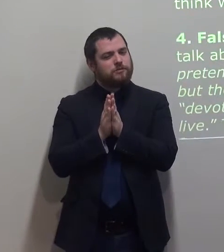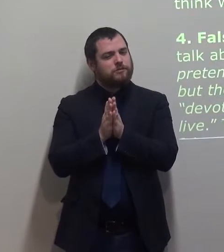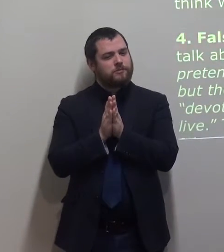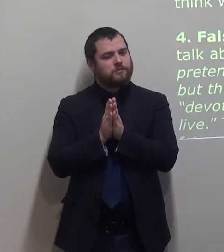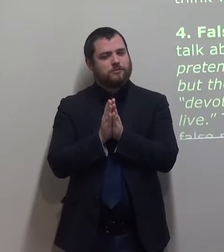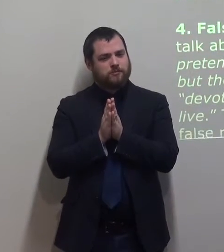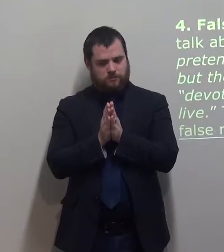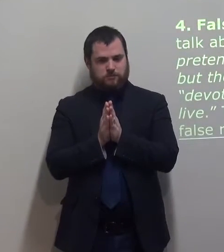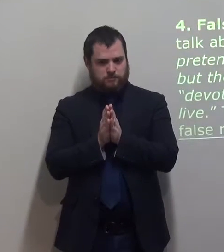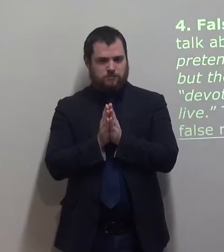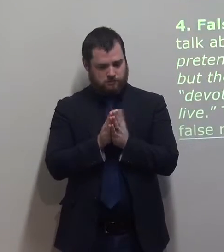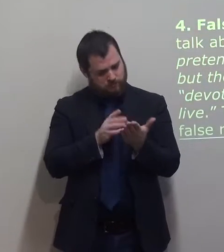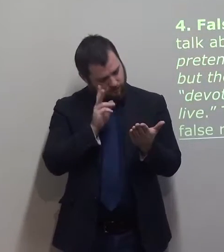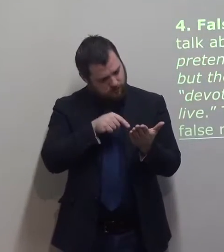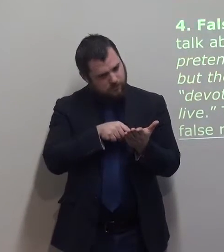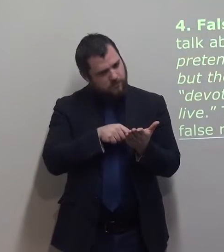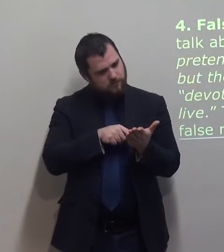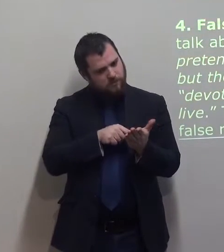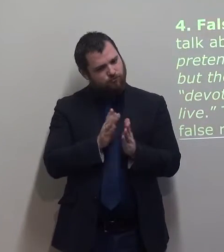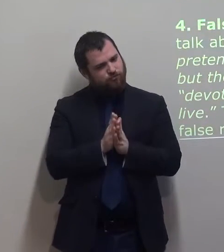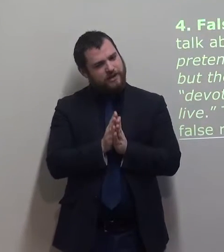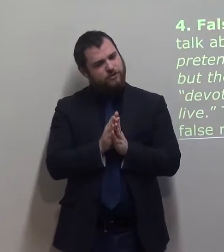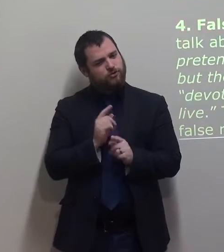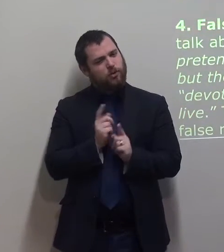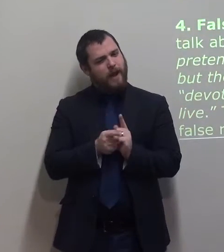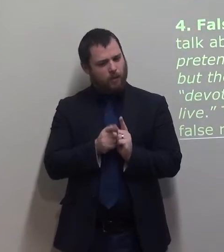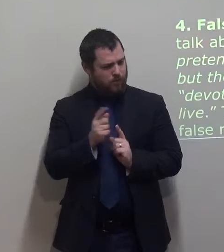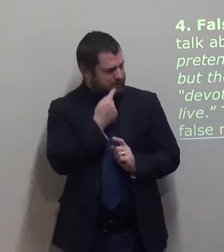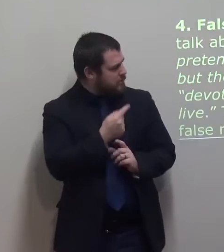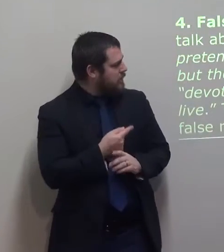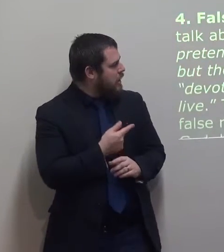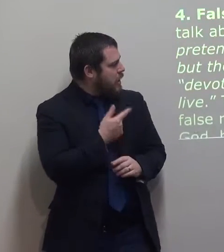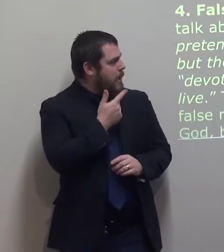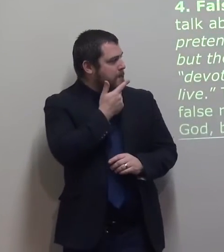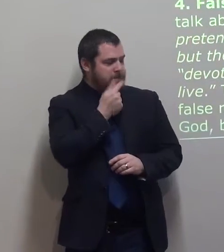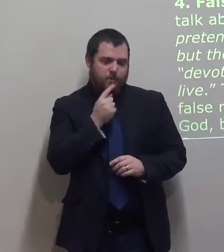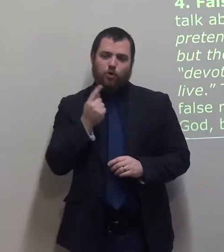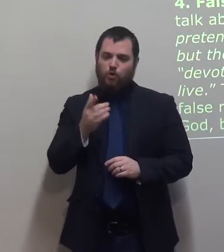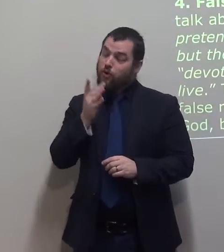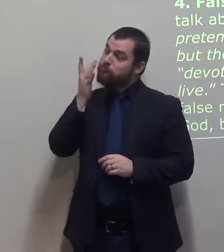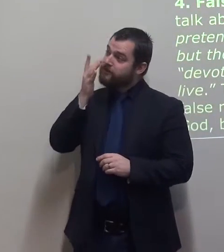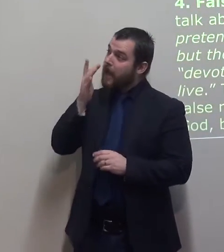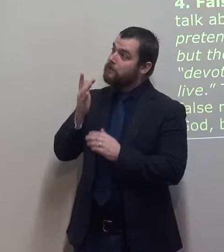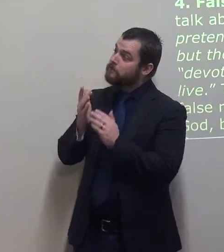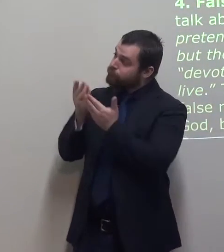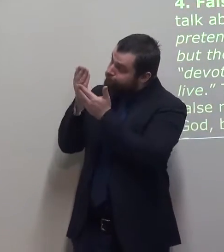These verses talk about people who quit. They are only pretending to be devoted to God.